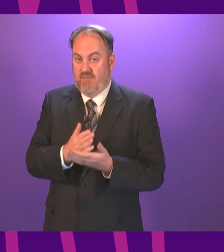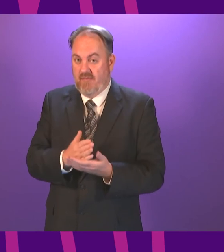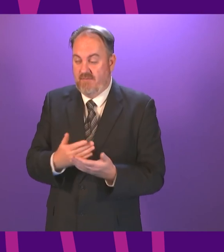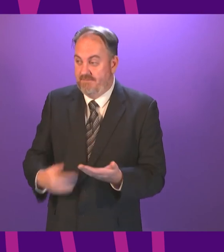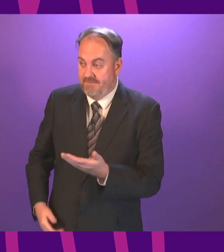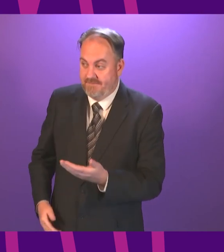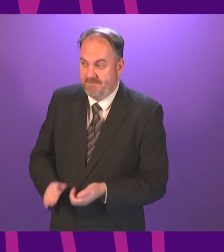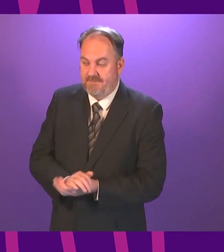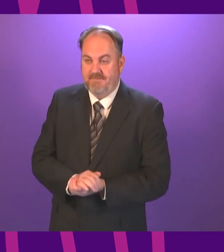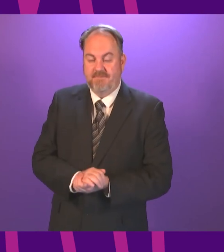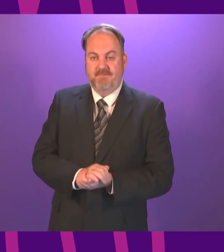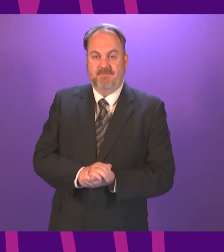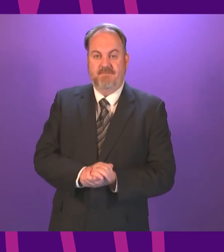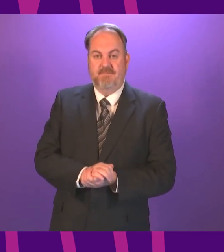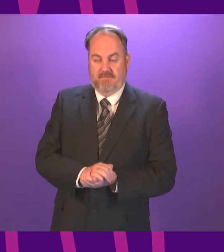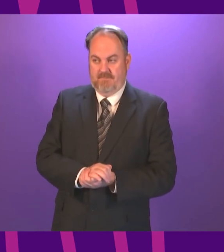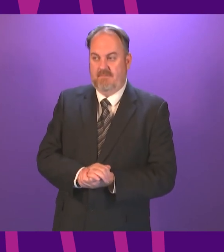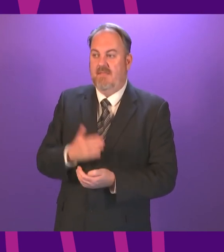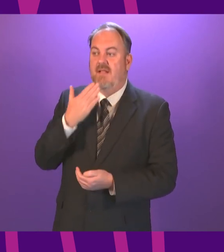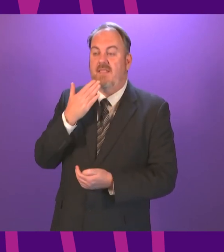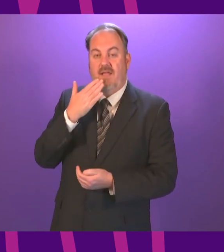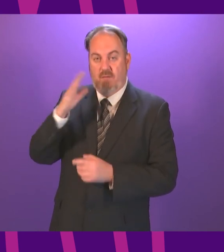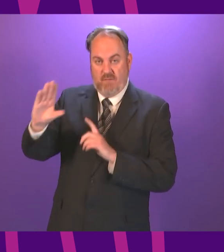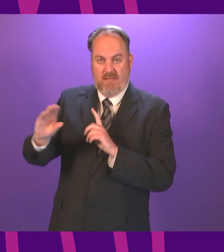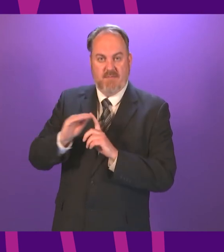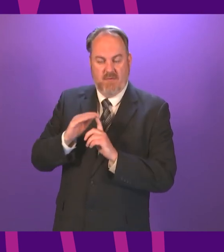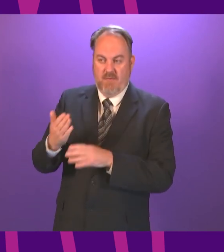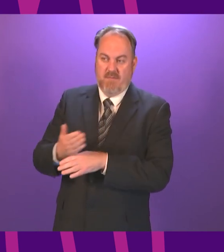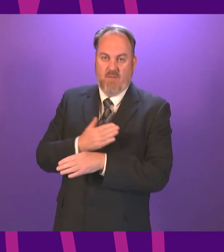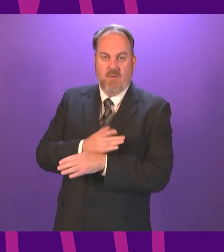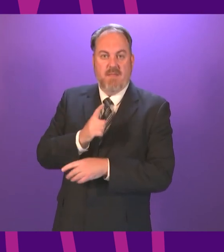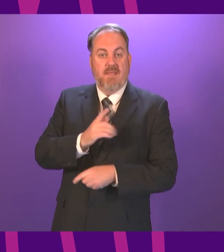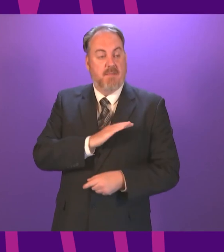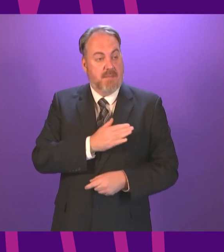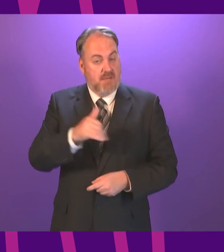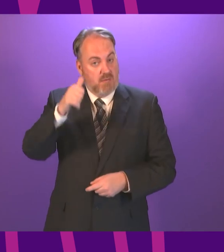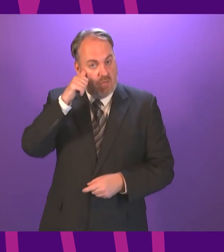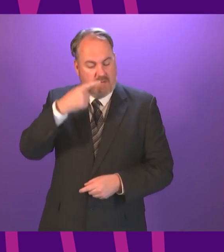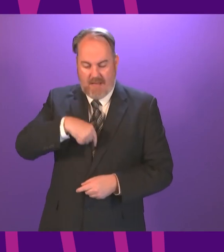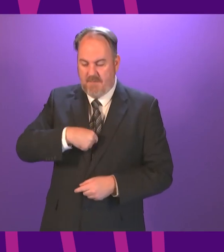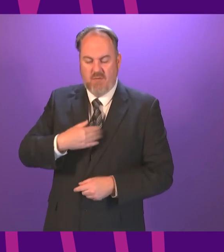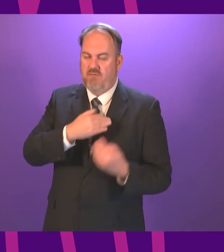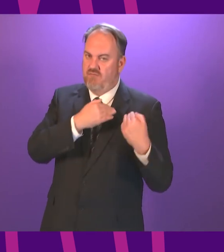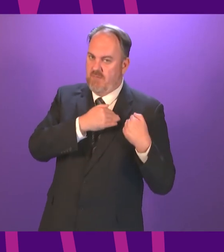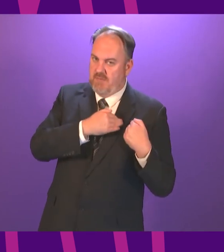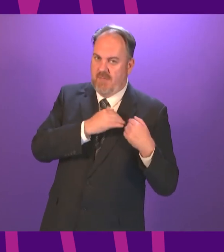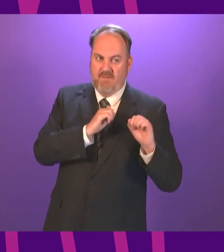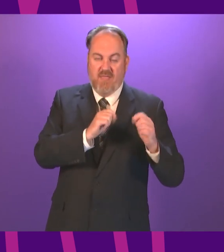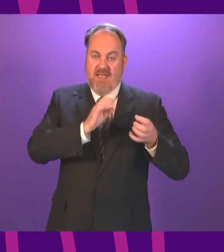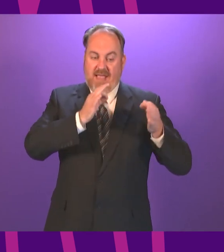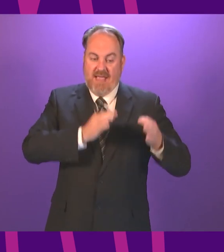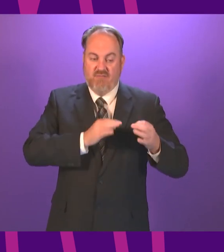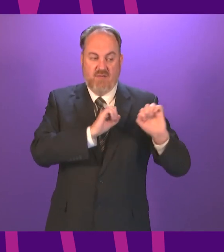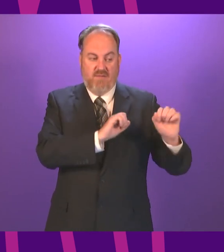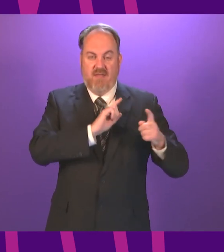I thank the Member for advance notice of this point of order, but as the Member will be aware, I'm not responsible for the accuracy of the Member's